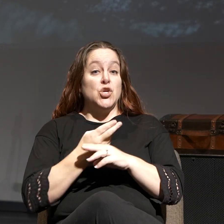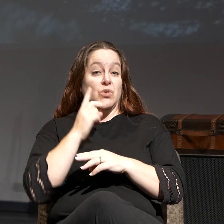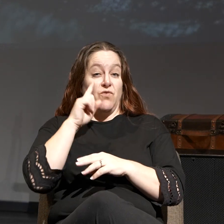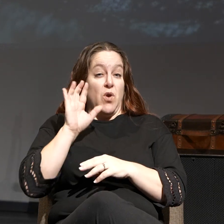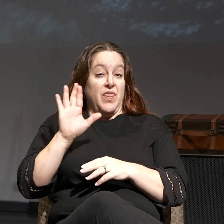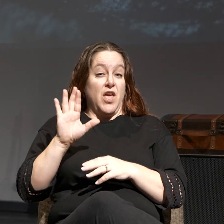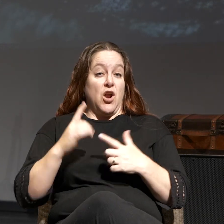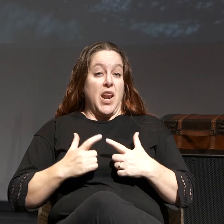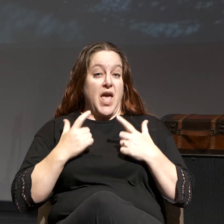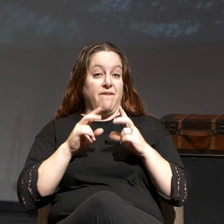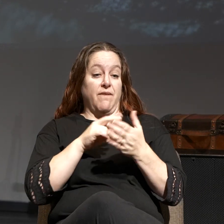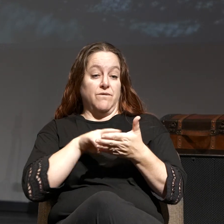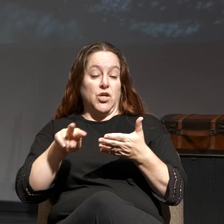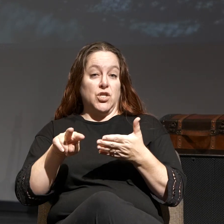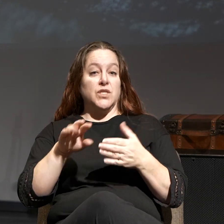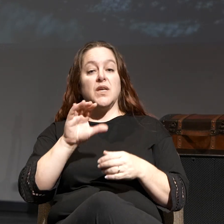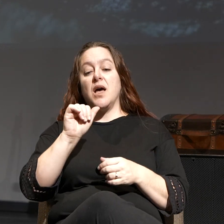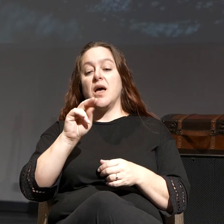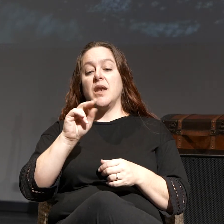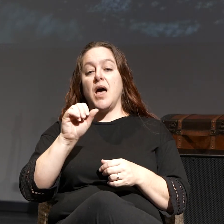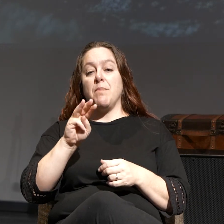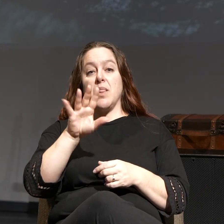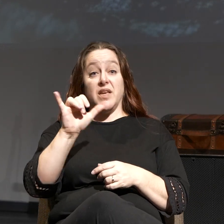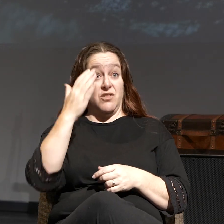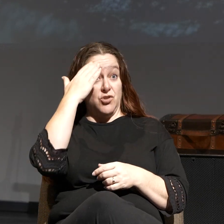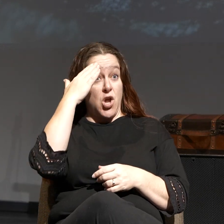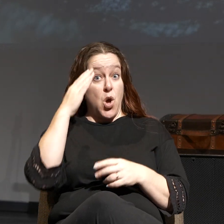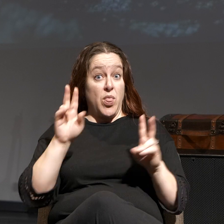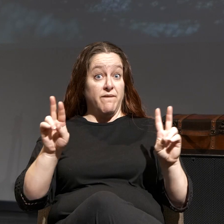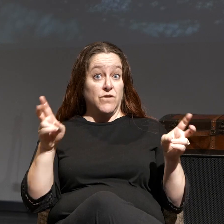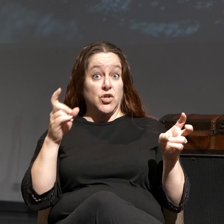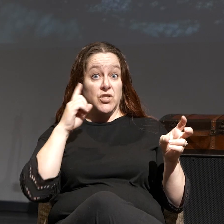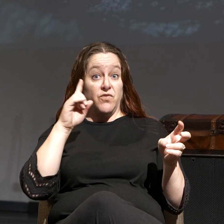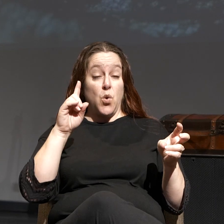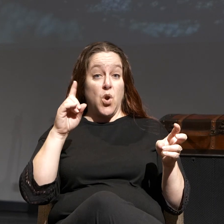verse, our anomaly, our youth group. Anybody know what the theme verse is?